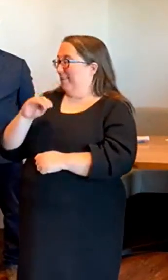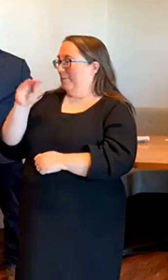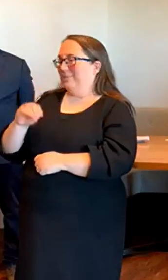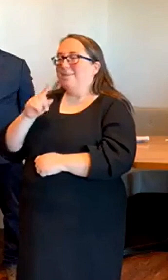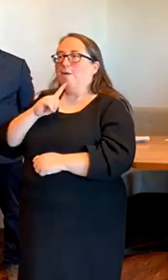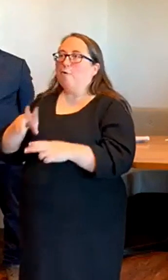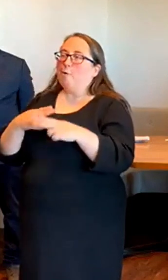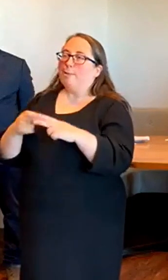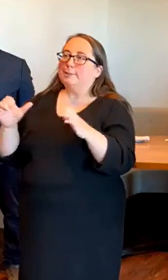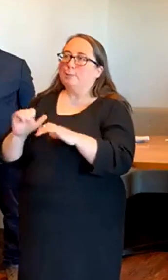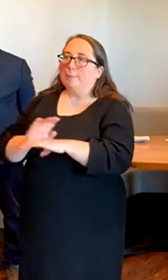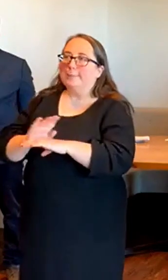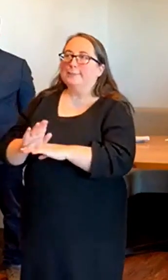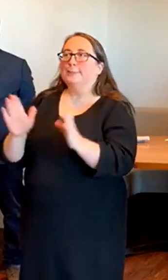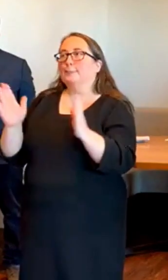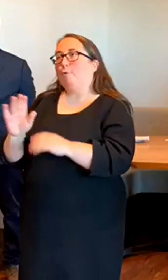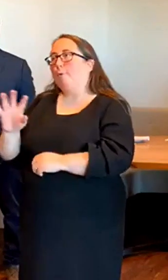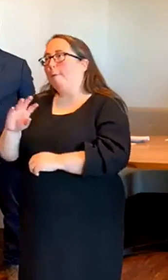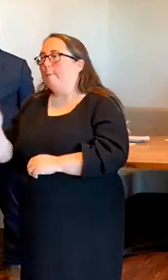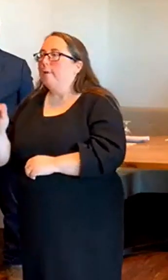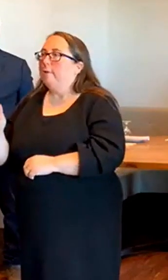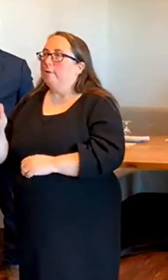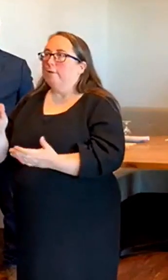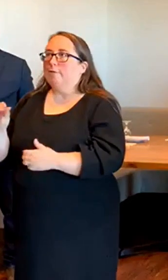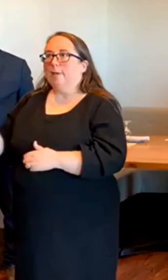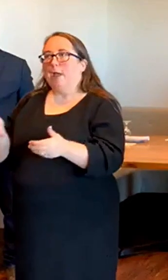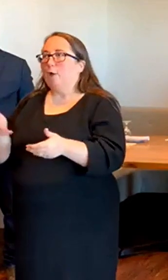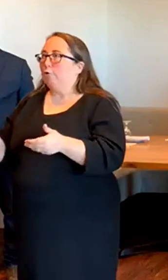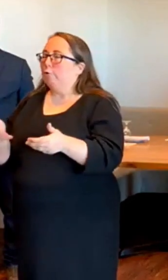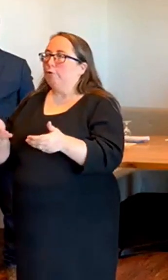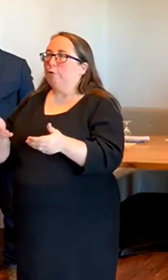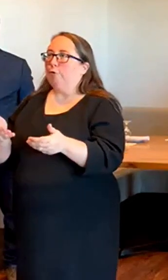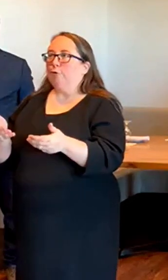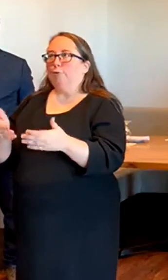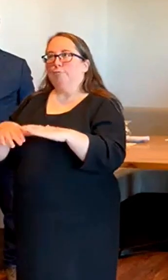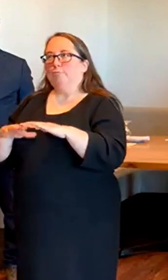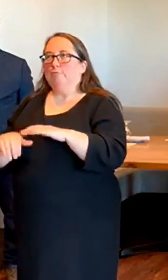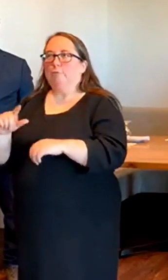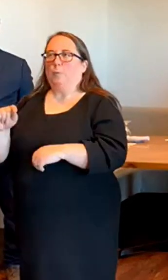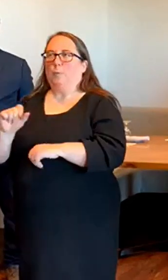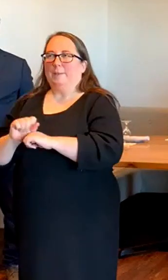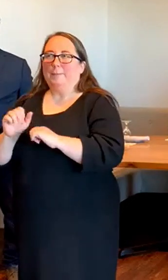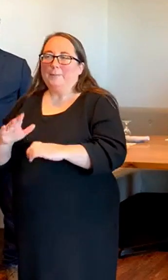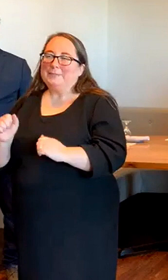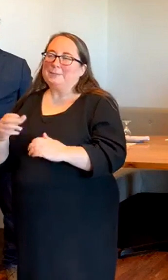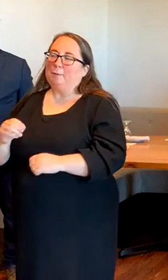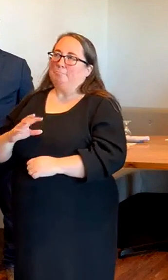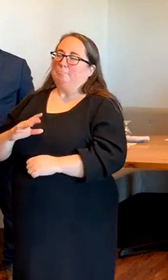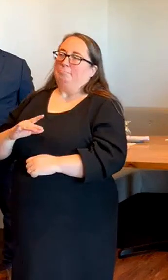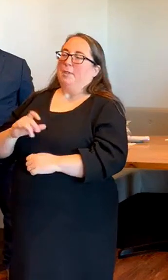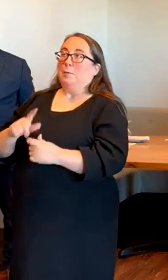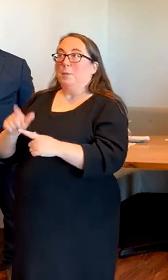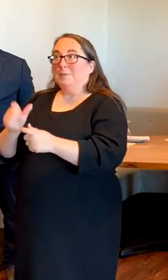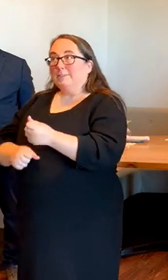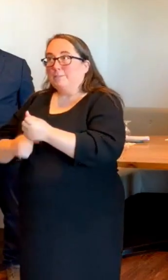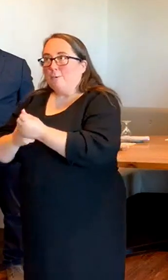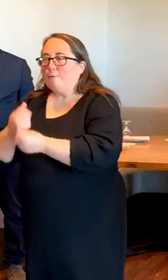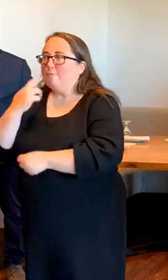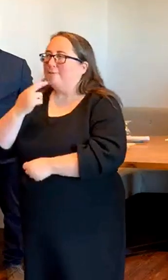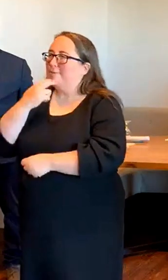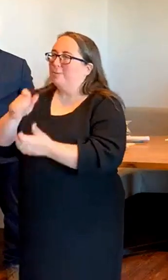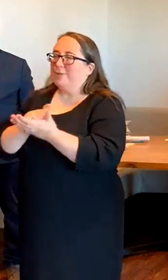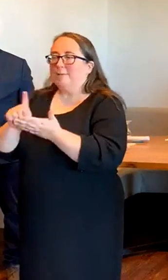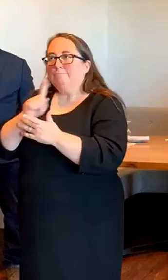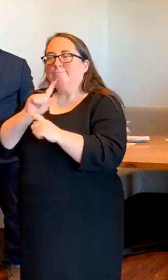They employ less than maybe 20 employees and the like. And so when we support Restaurant Weeks, we truly are